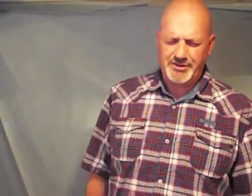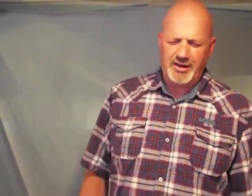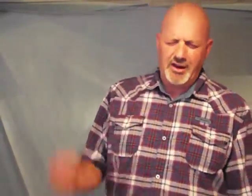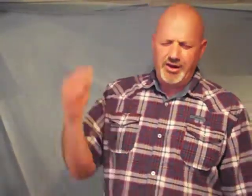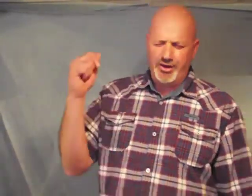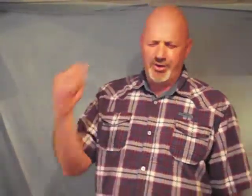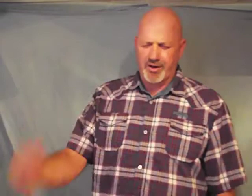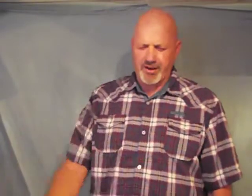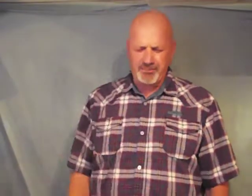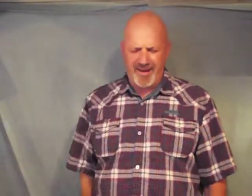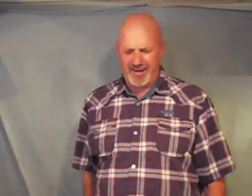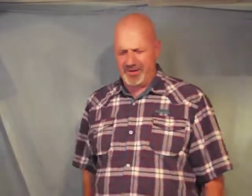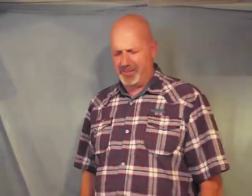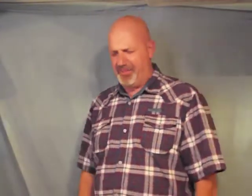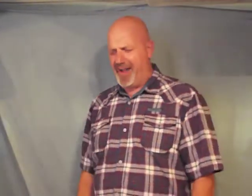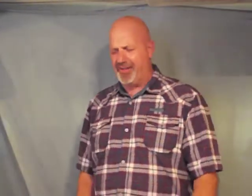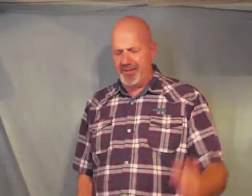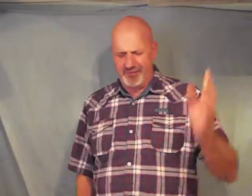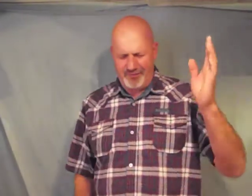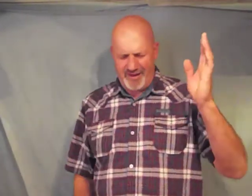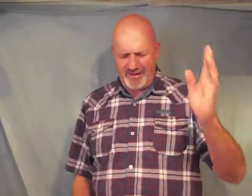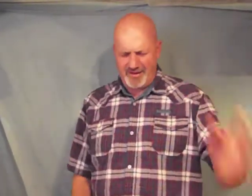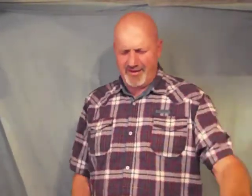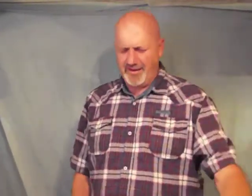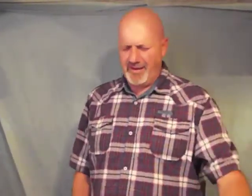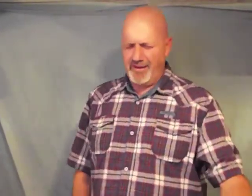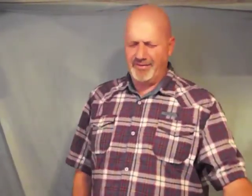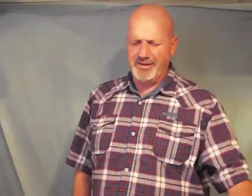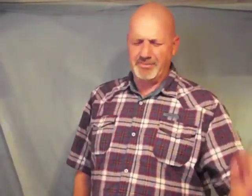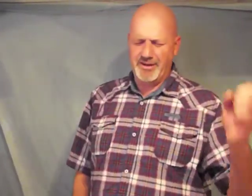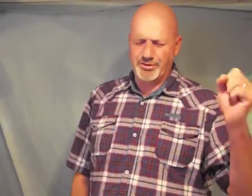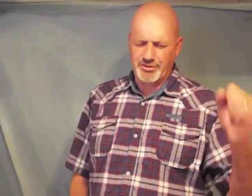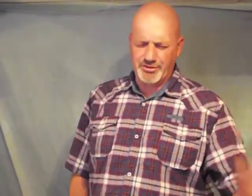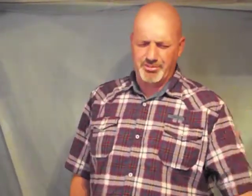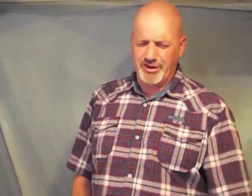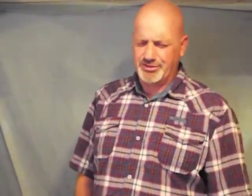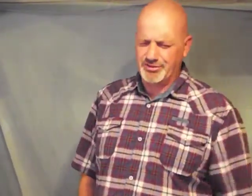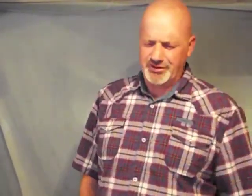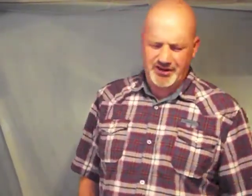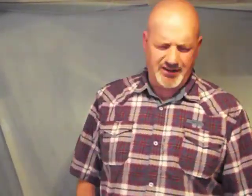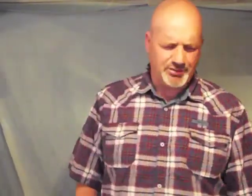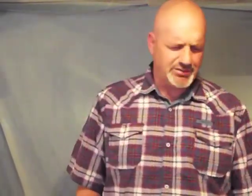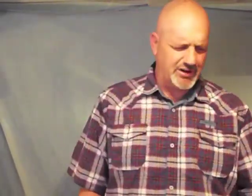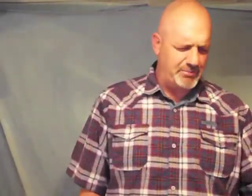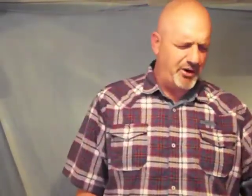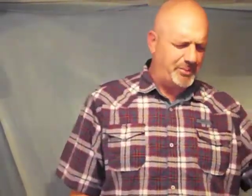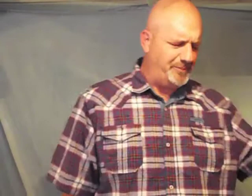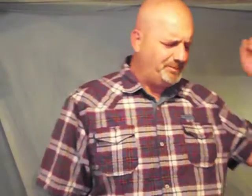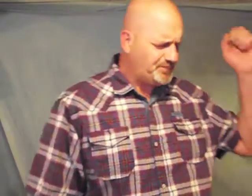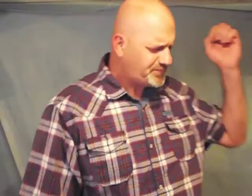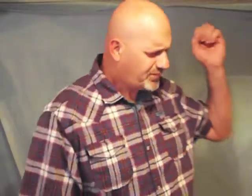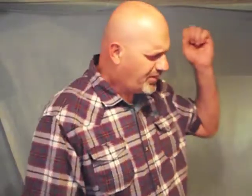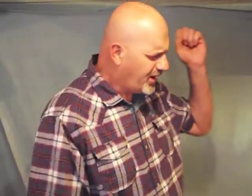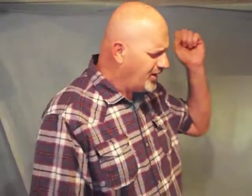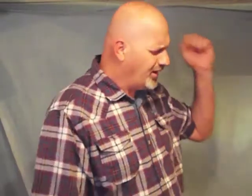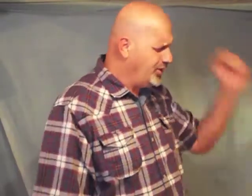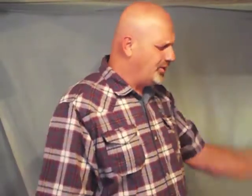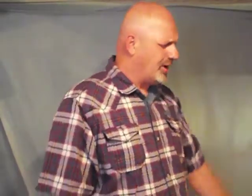you are commanded to bow the feet of these ministers and preachers and teachers in the pulpit you are